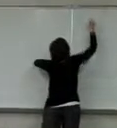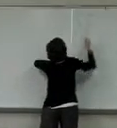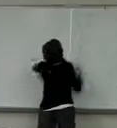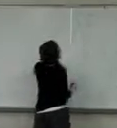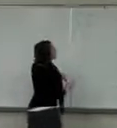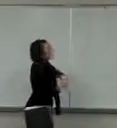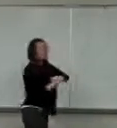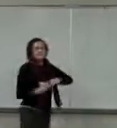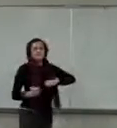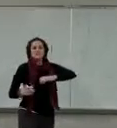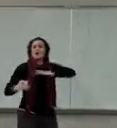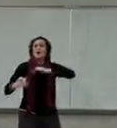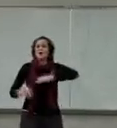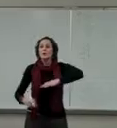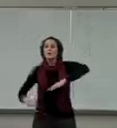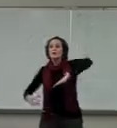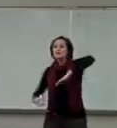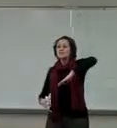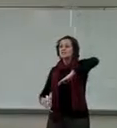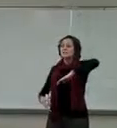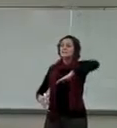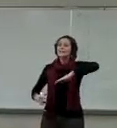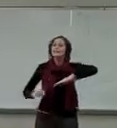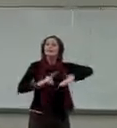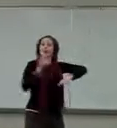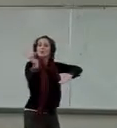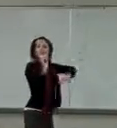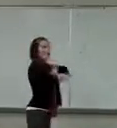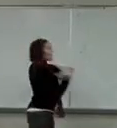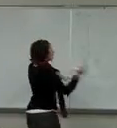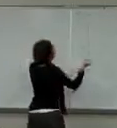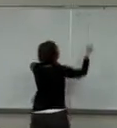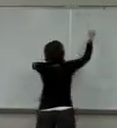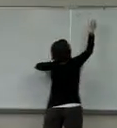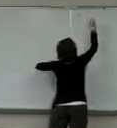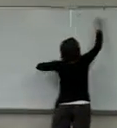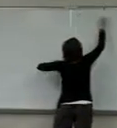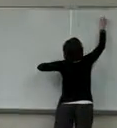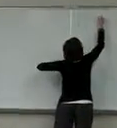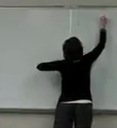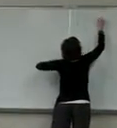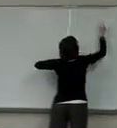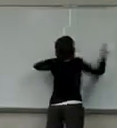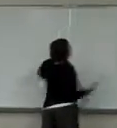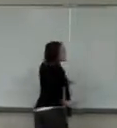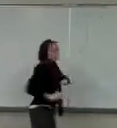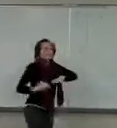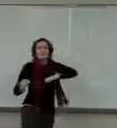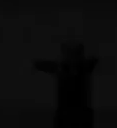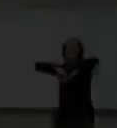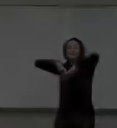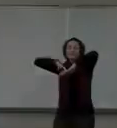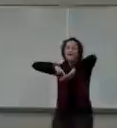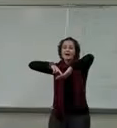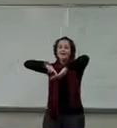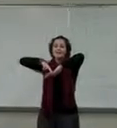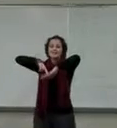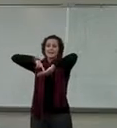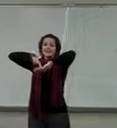Okay, and Joe, unfortunately, he can only walk to the right. If the line is